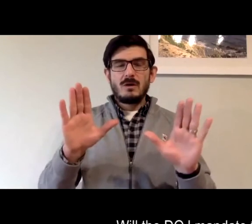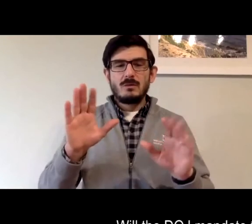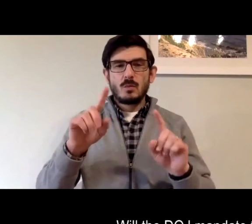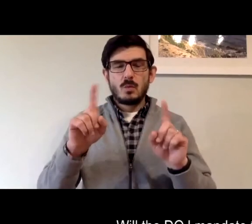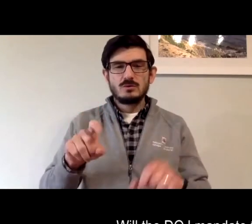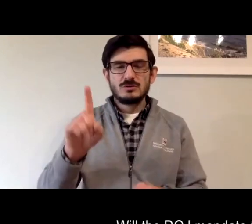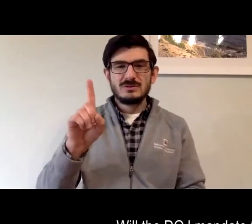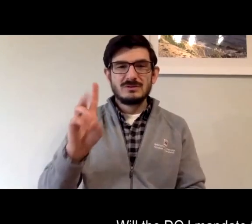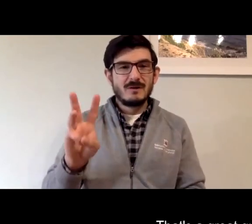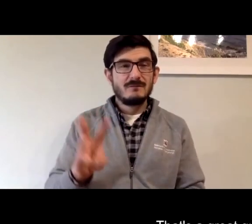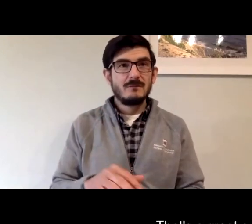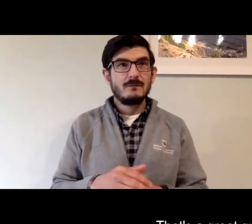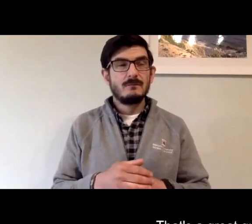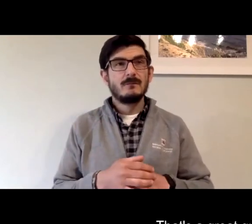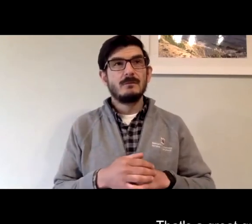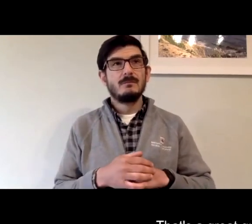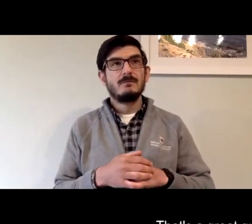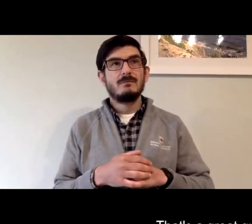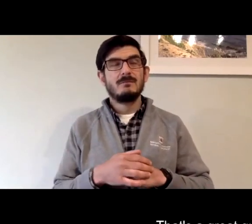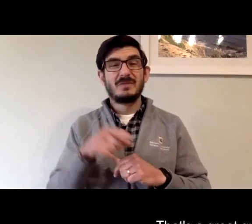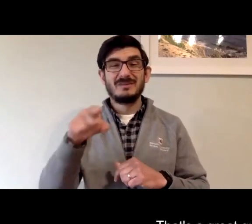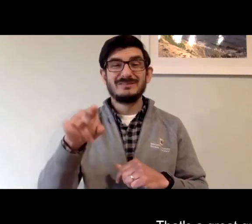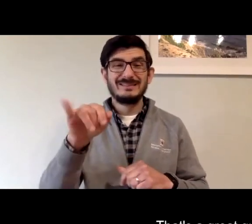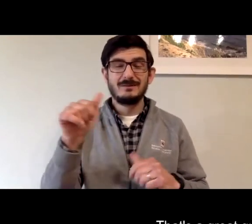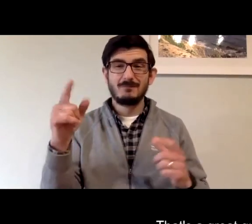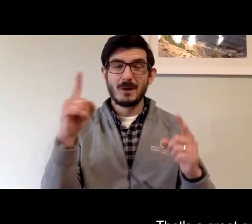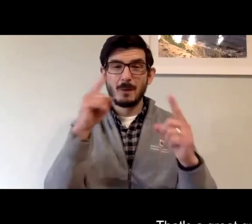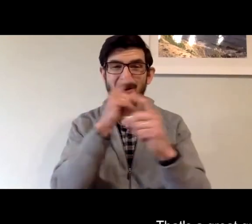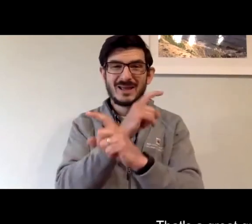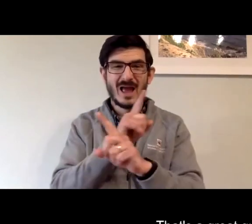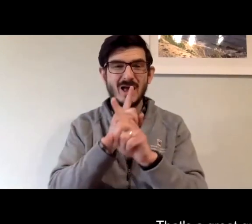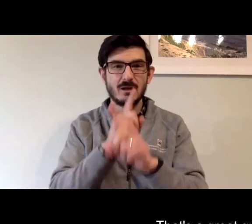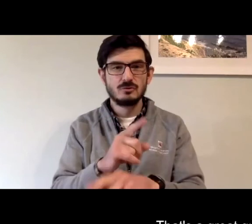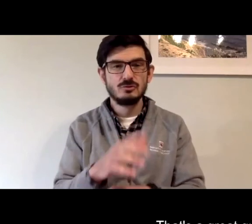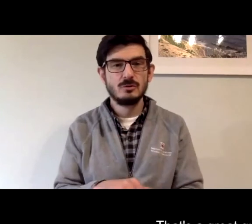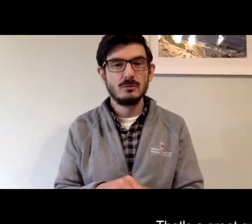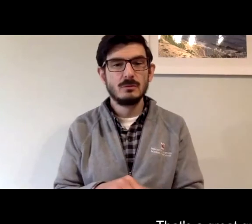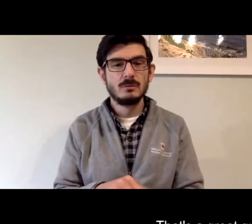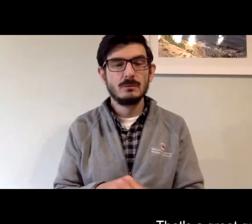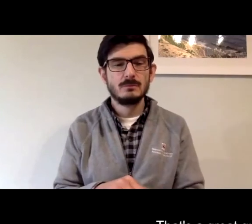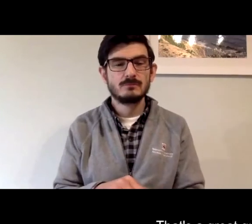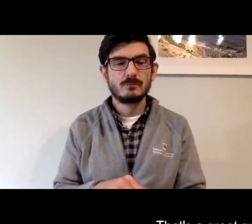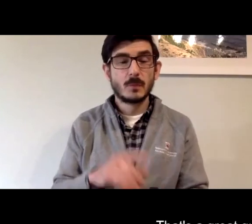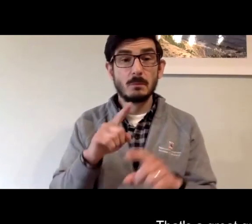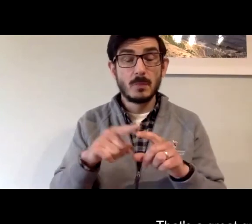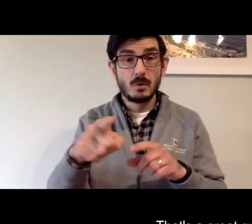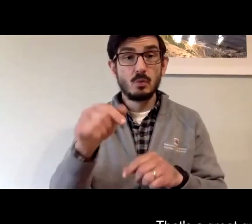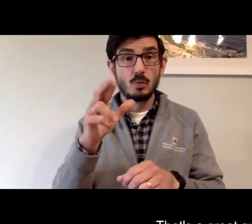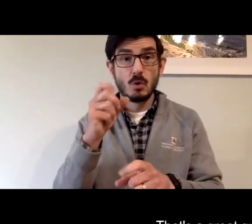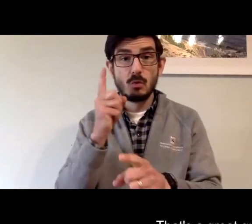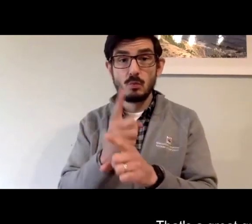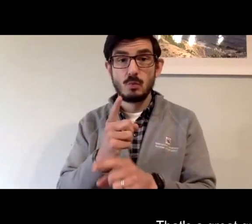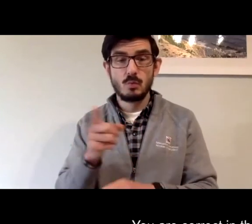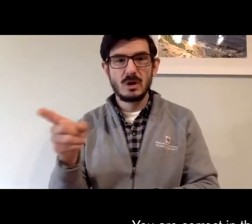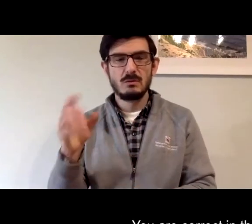the timeline for that? That is a great question, David. And it's a complicated answer, I'll be